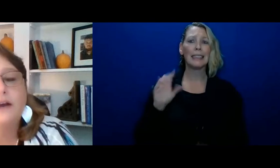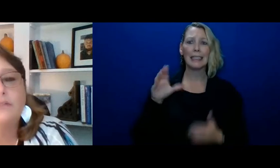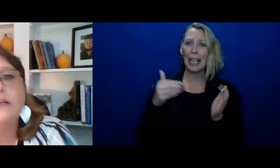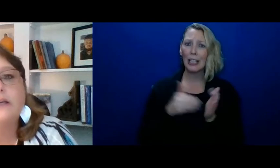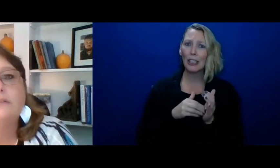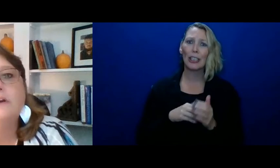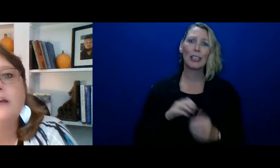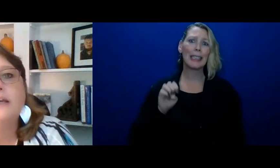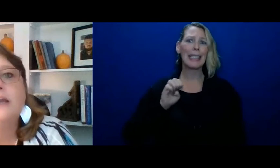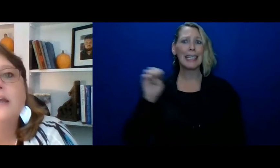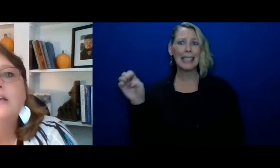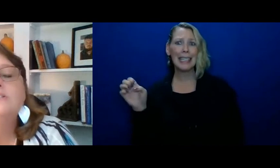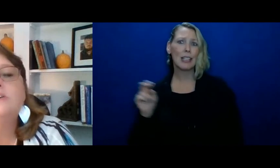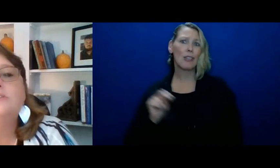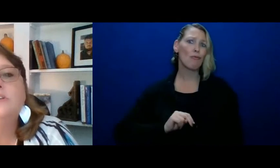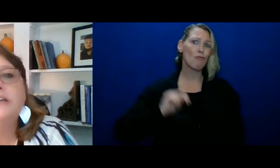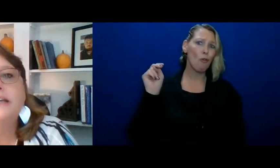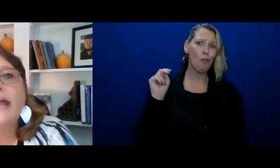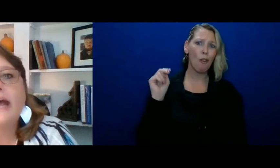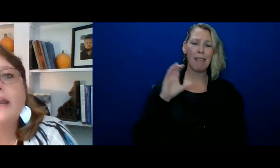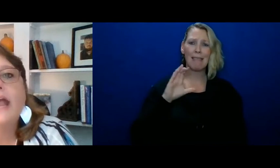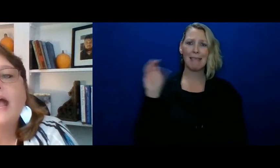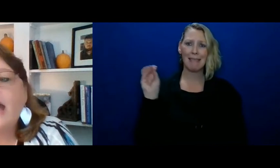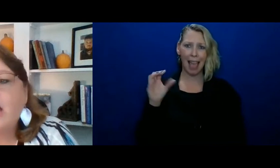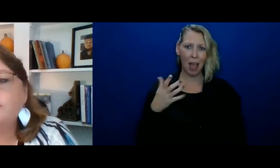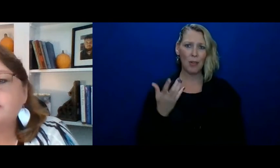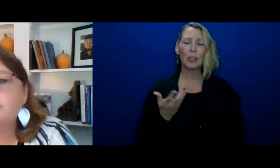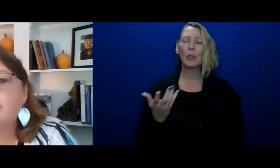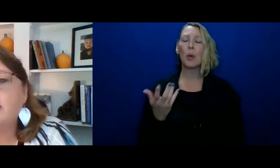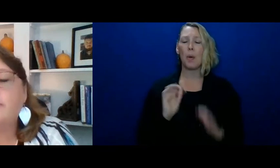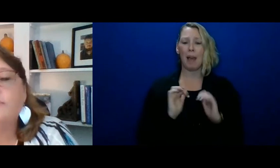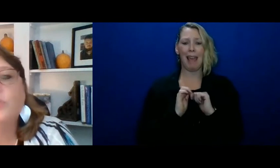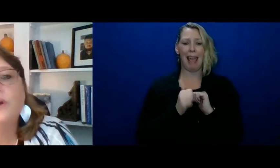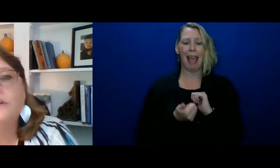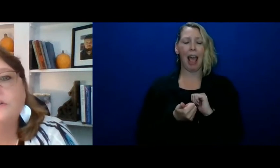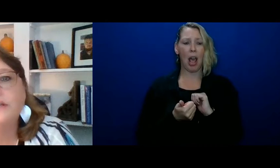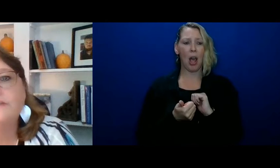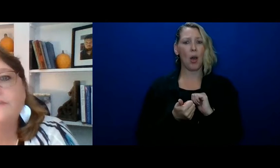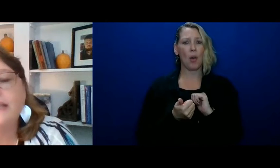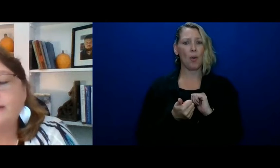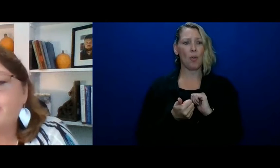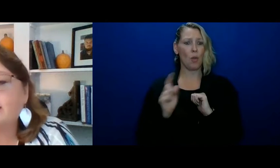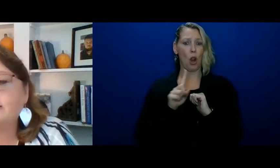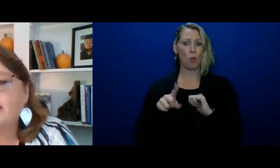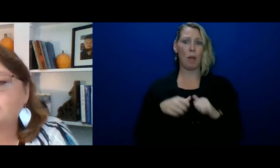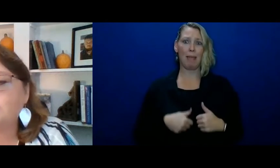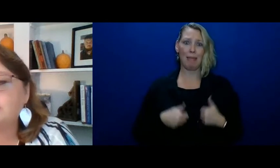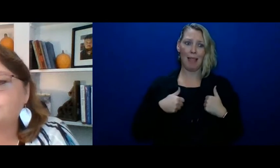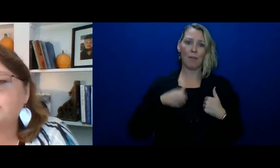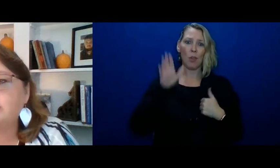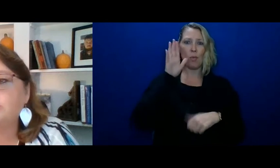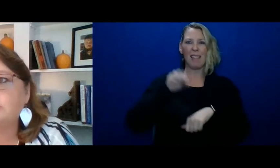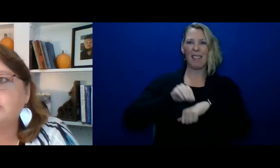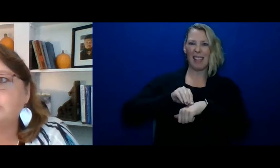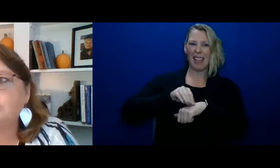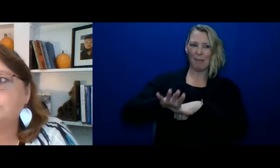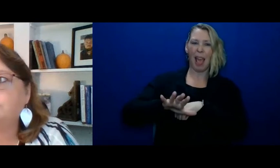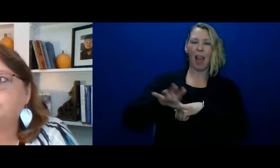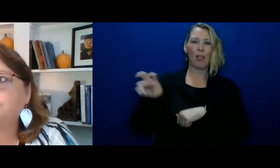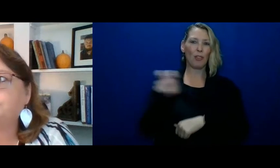North County. So looking at how does where you're living impact that transportation